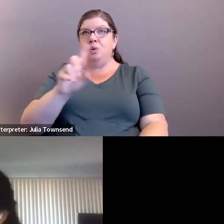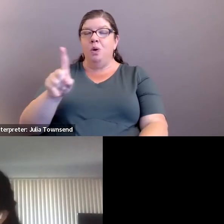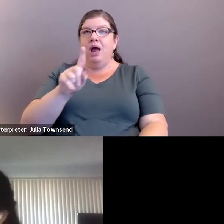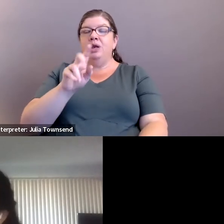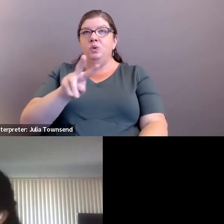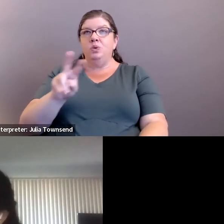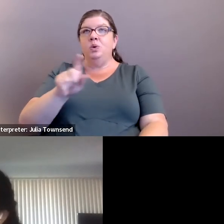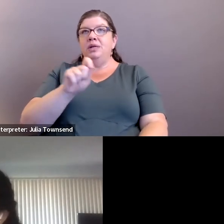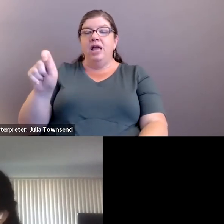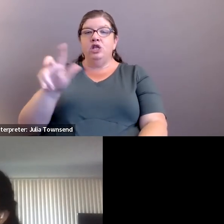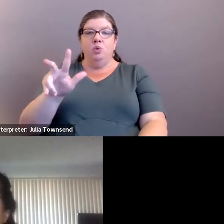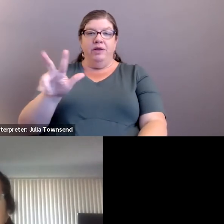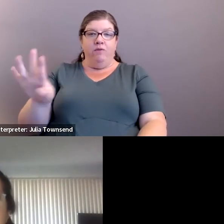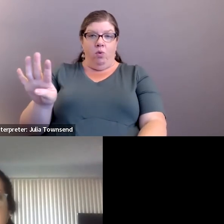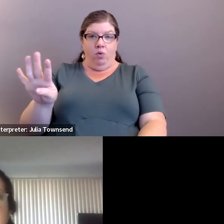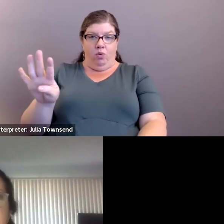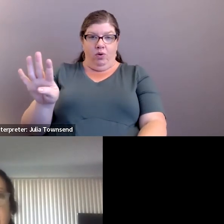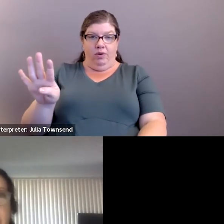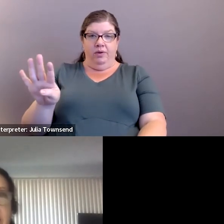202122-34.